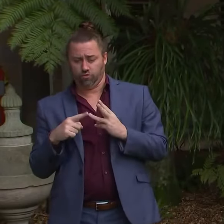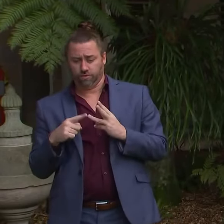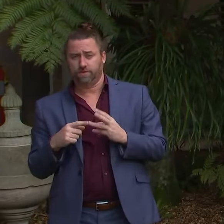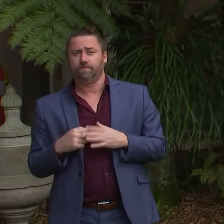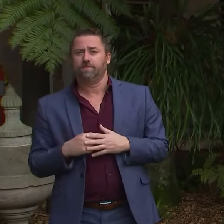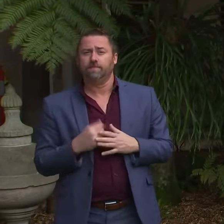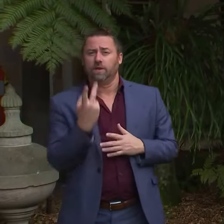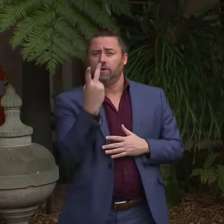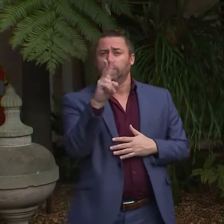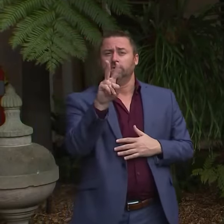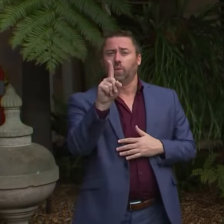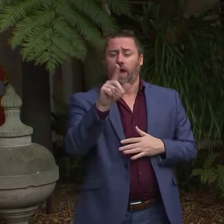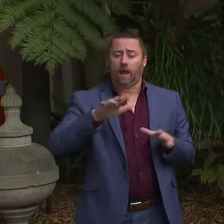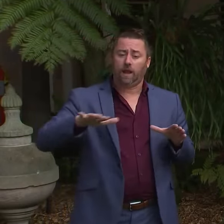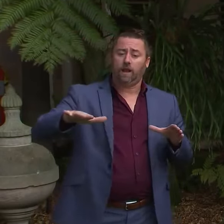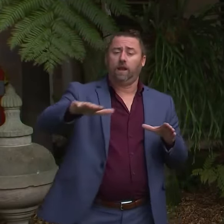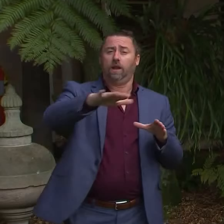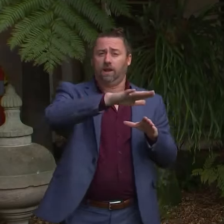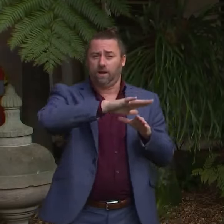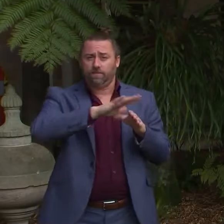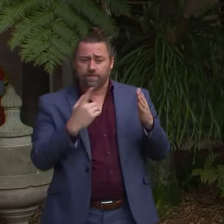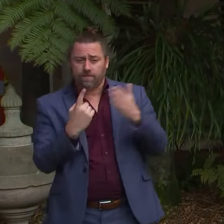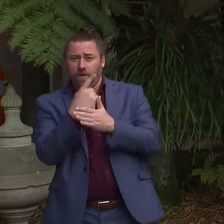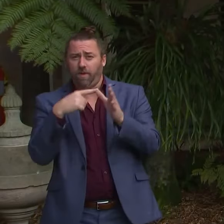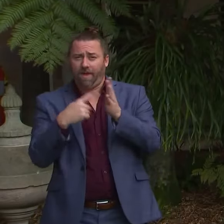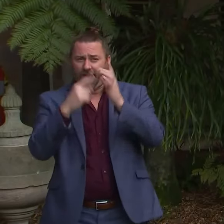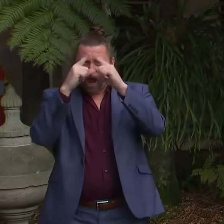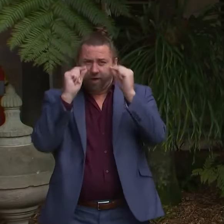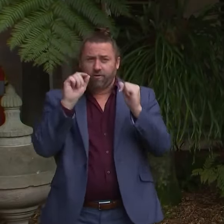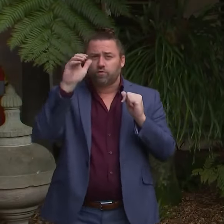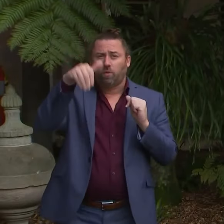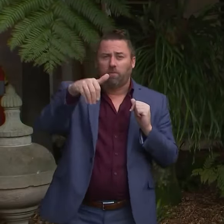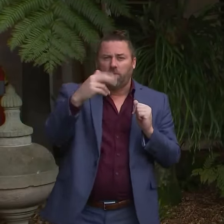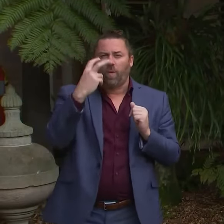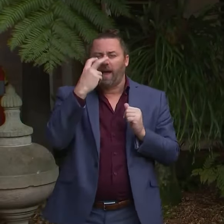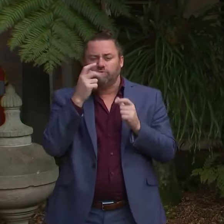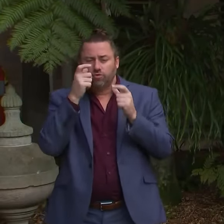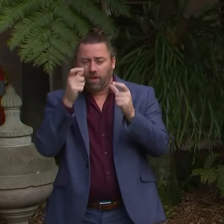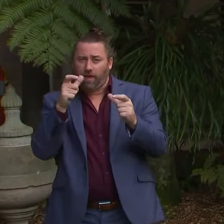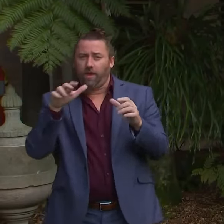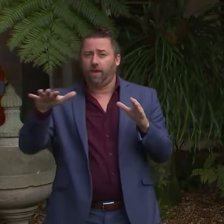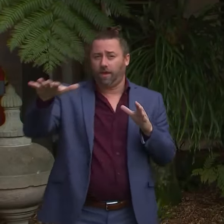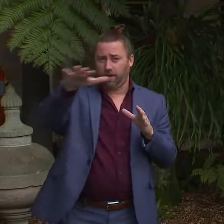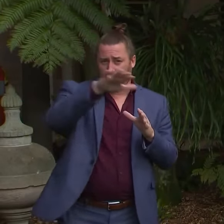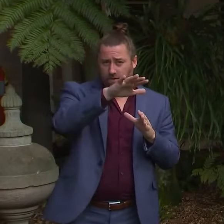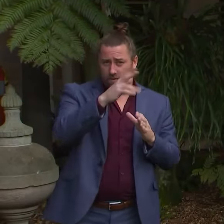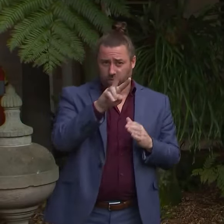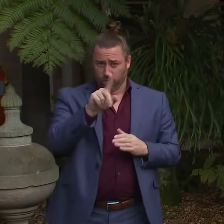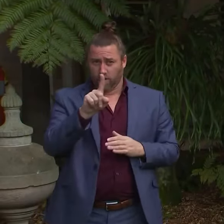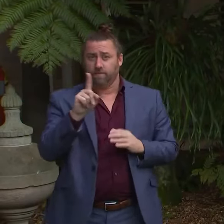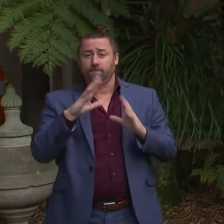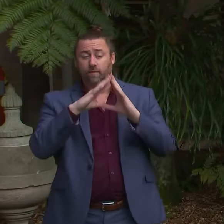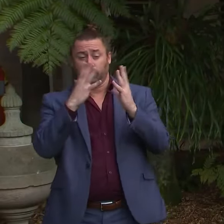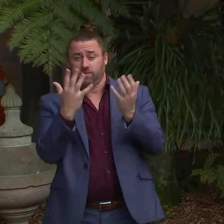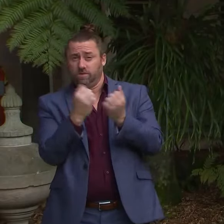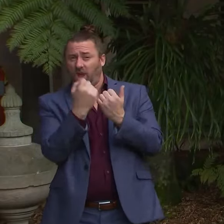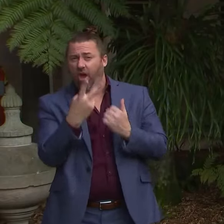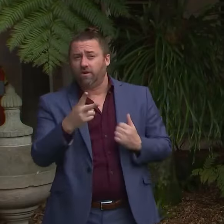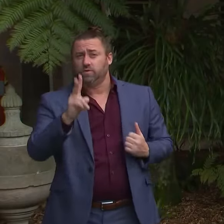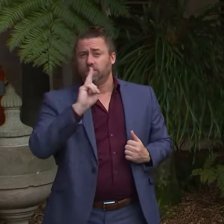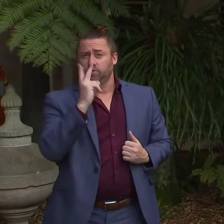of these deaths were, uh, occurred in aged care facilities that, and that brings a total up to